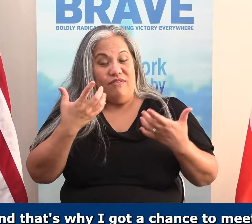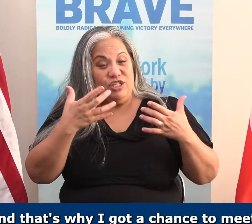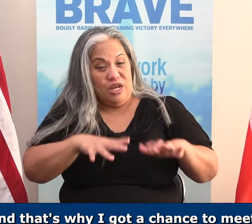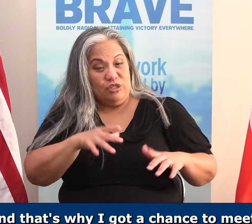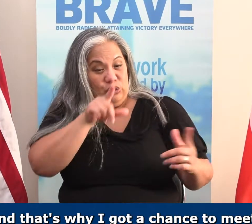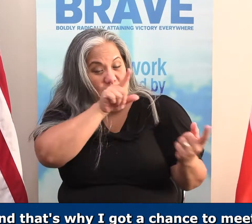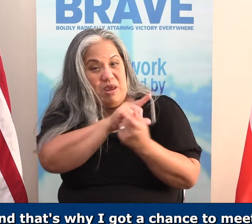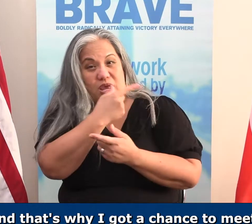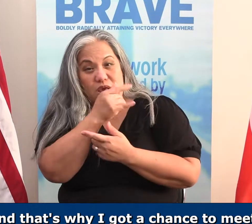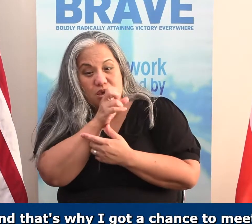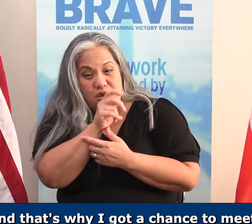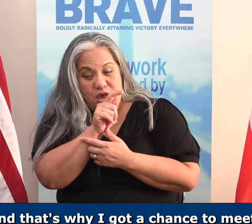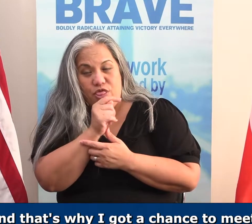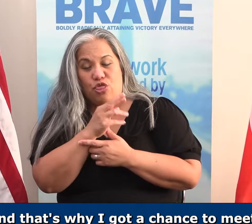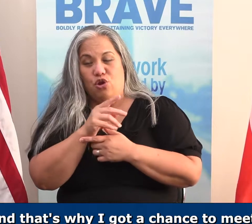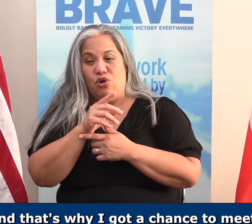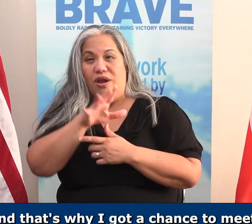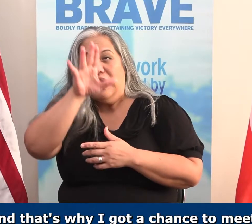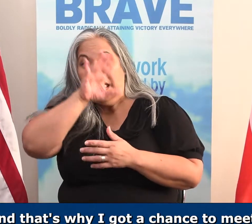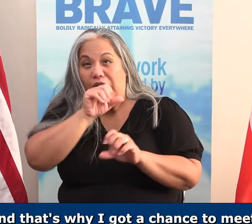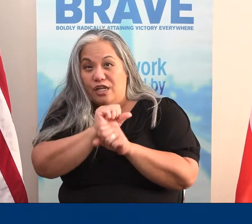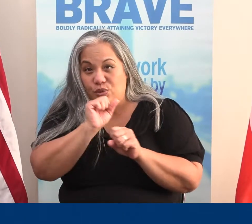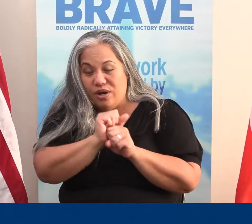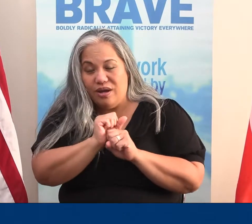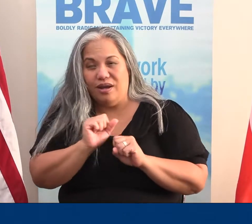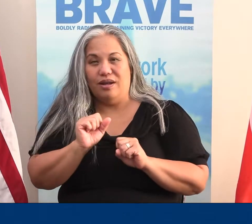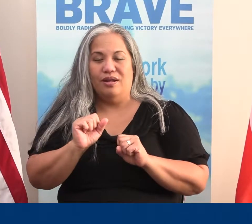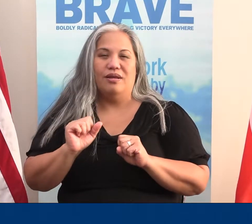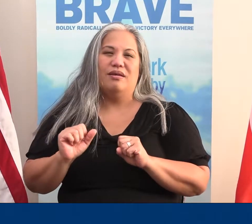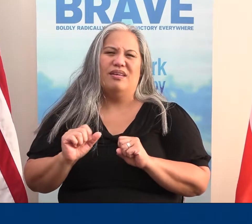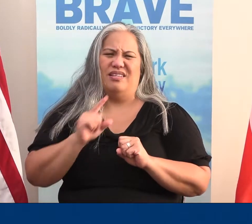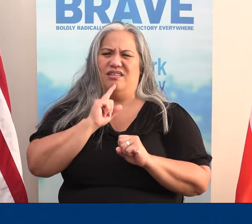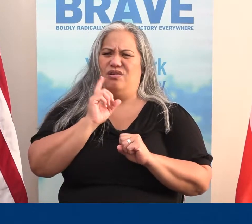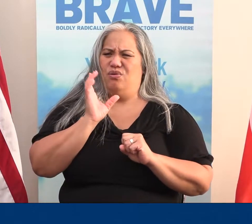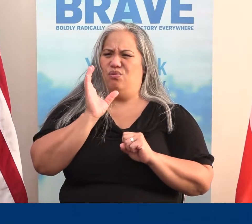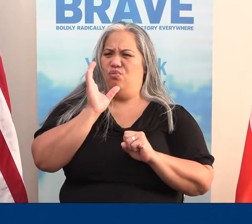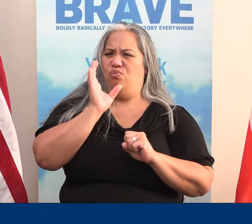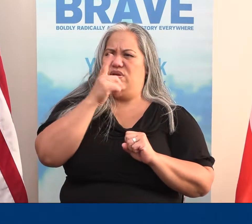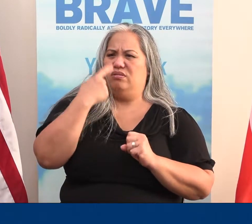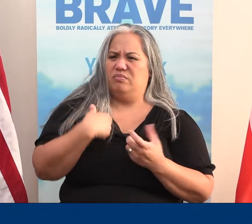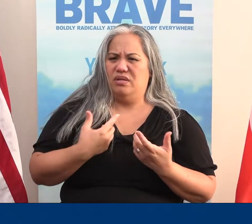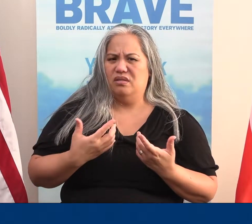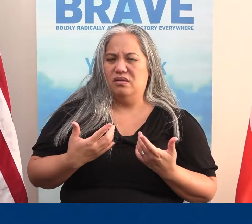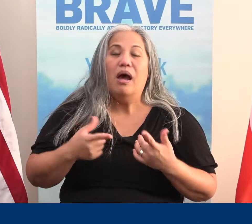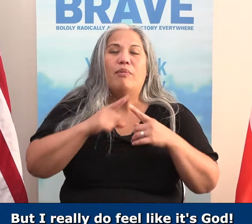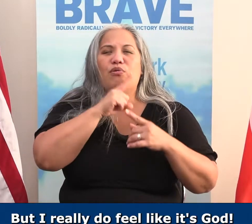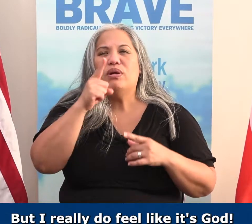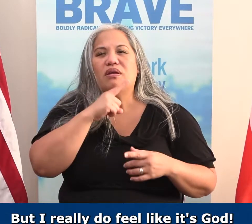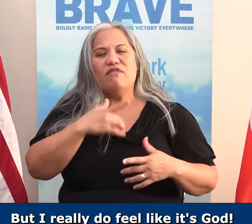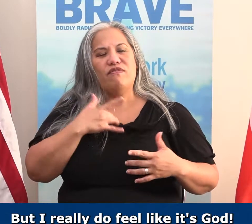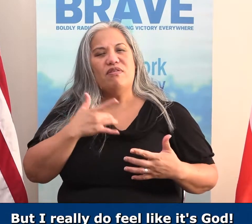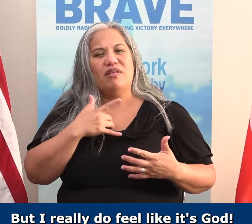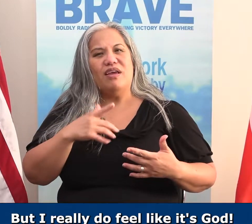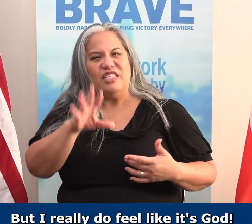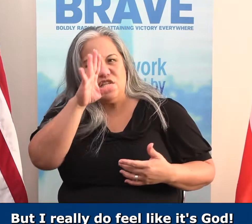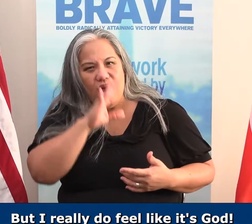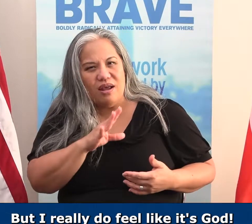Gunther. God is working. That's kind of weird to me in a way, but I really do feel like it's God.